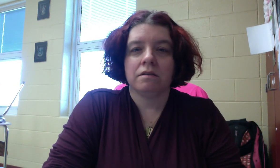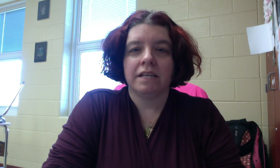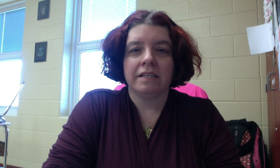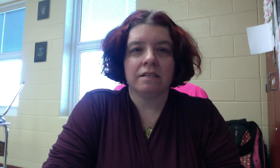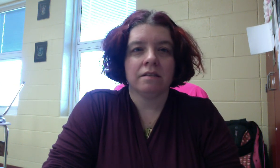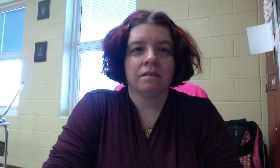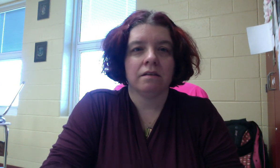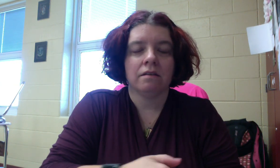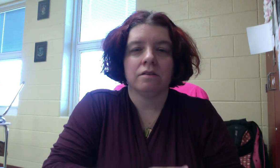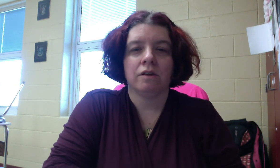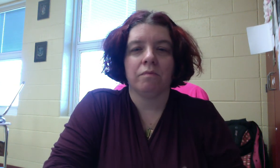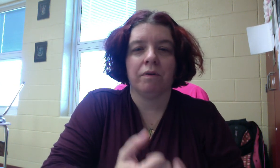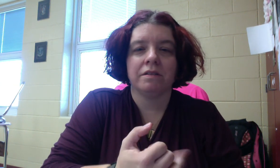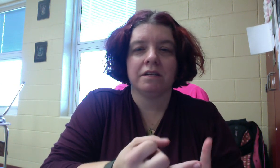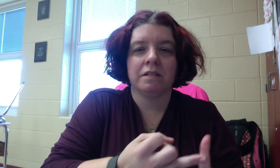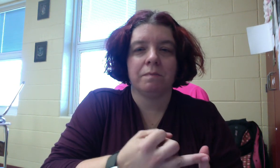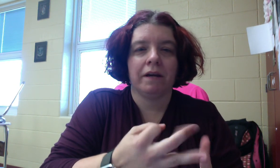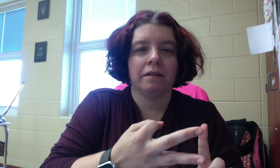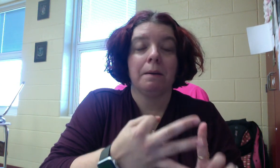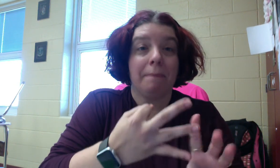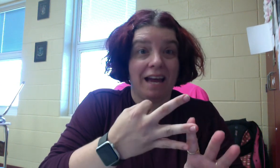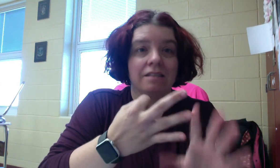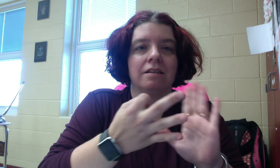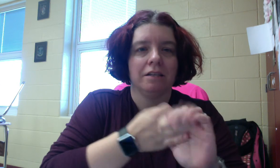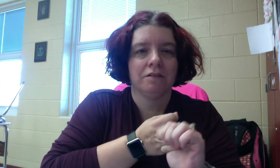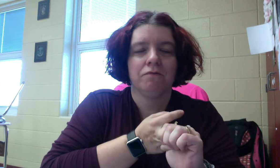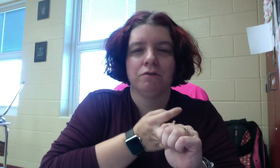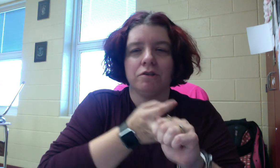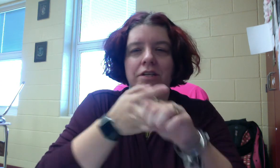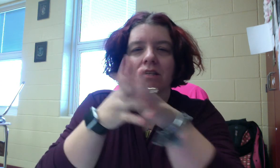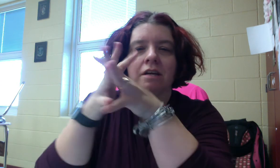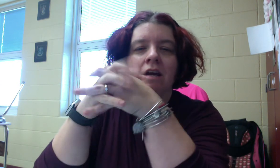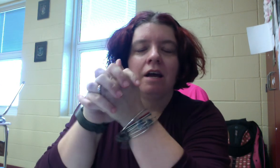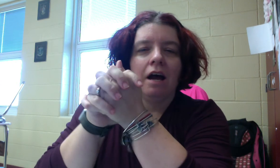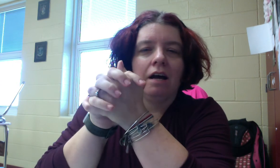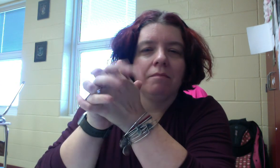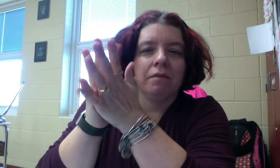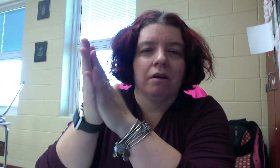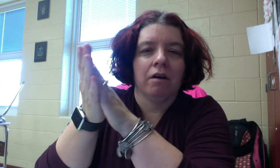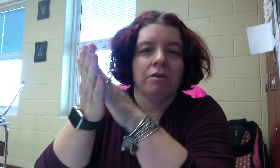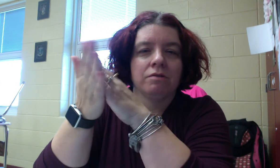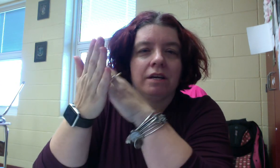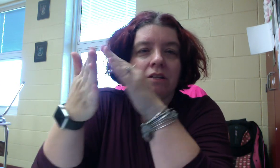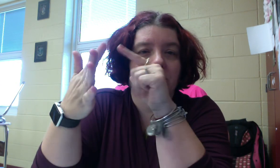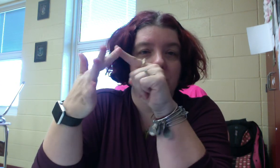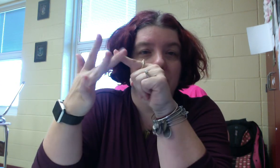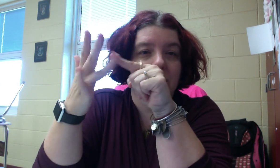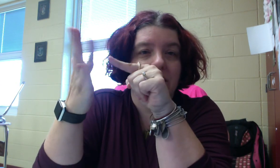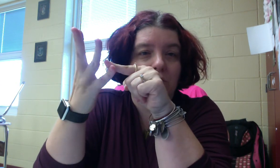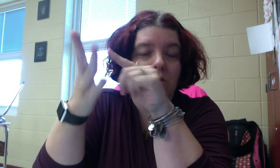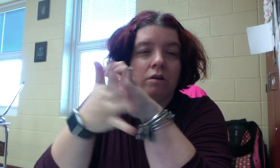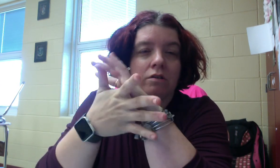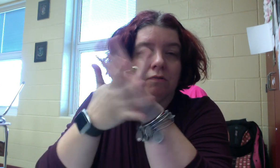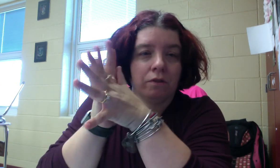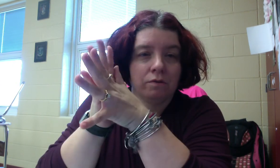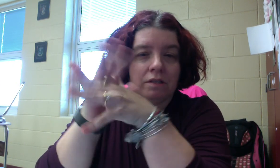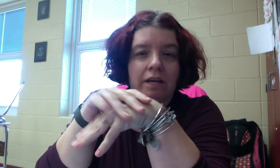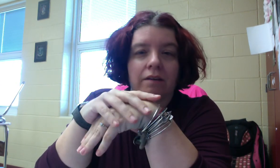Tenses. So you have present tense, past tense, and future tense. There are no signs for those exact words, for those exact